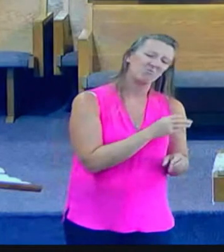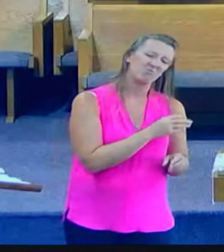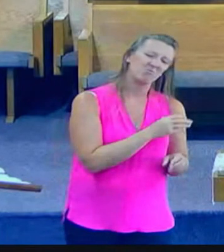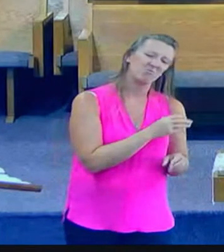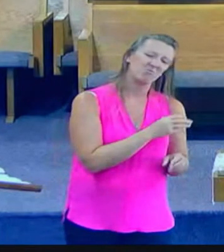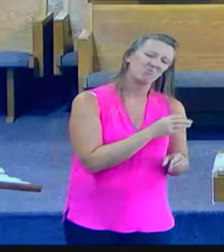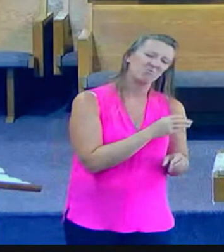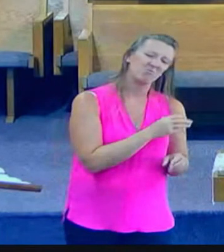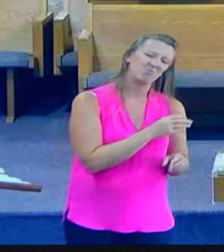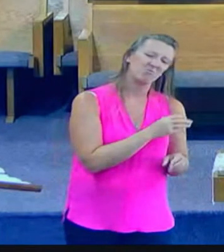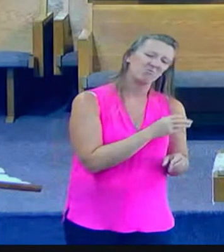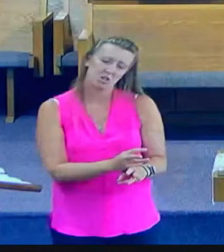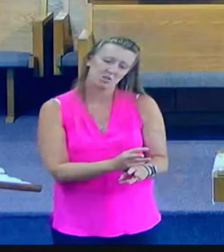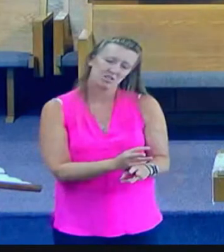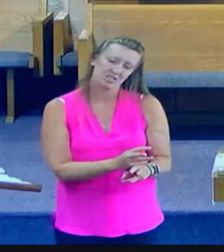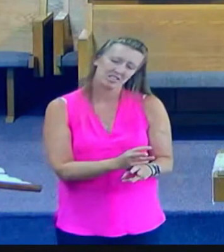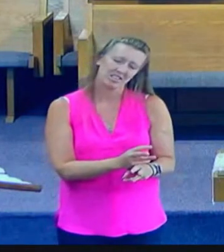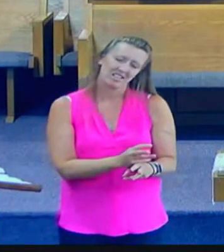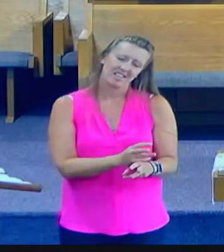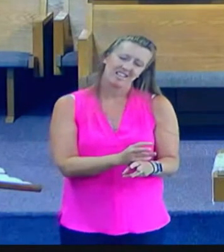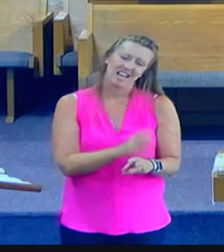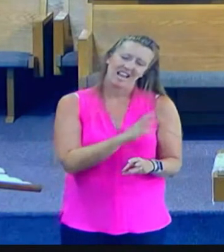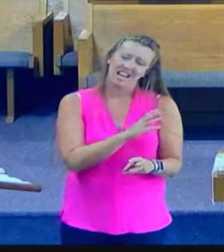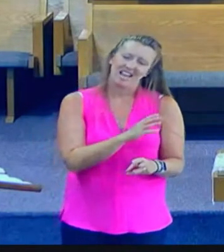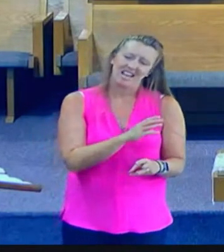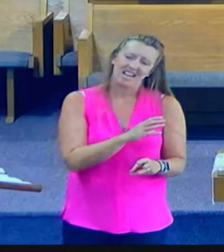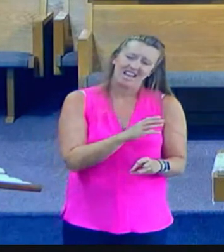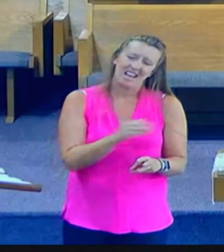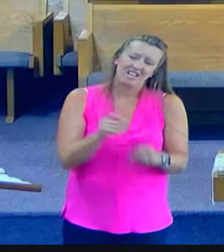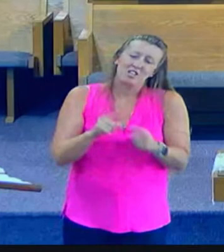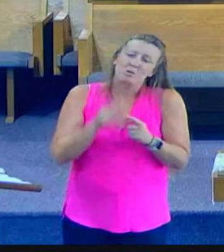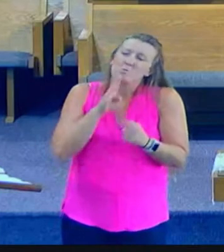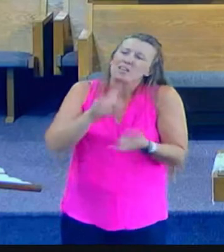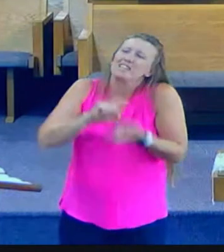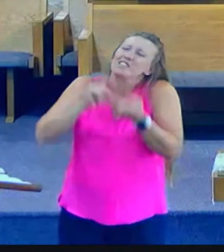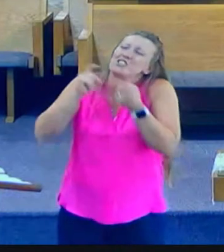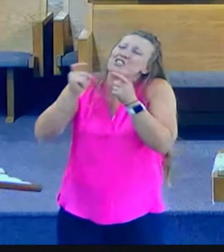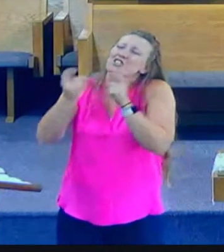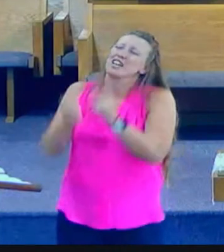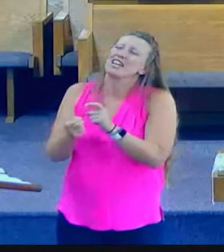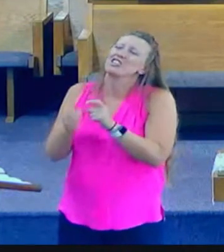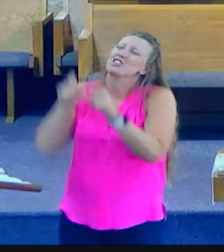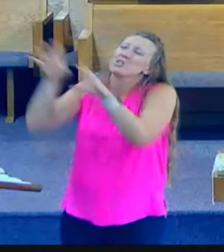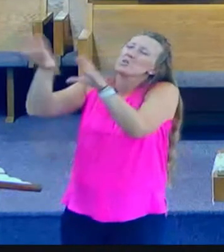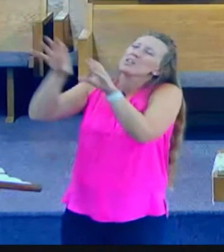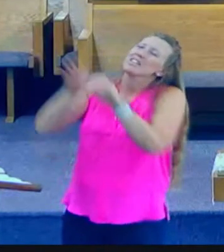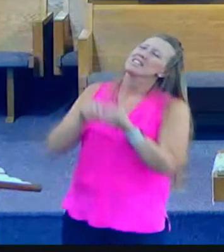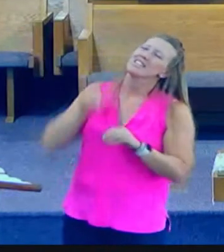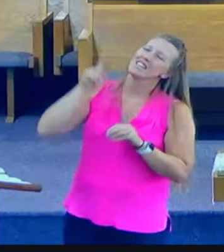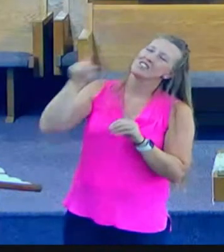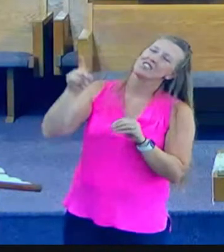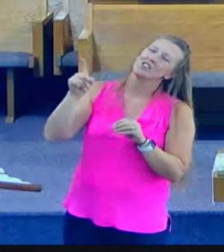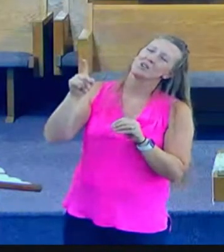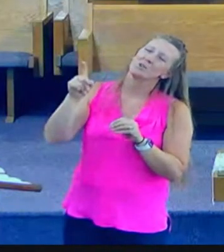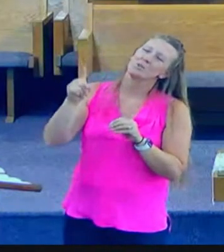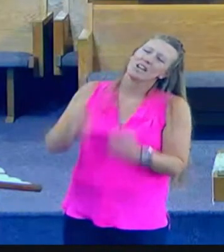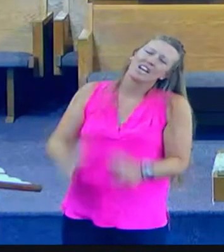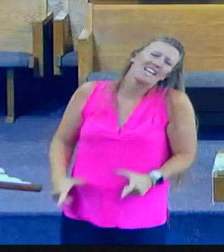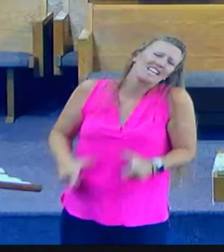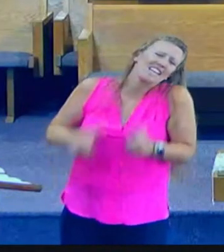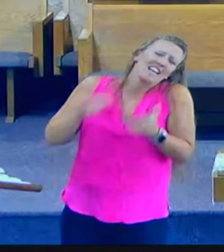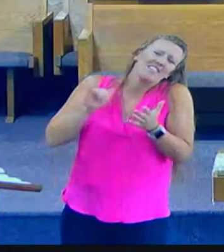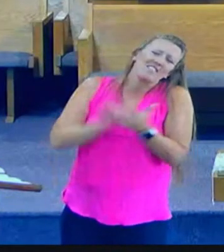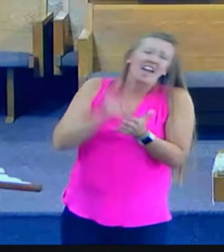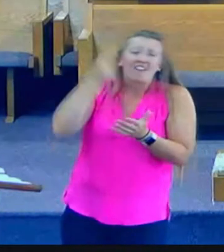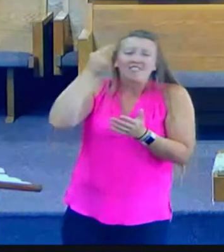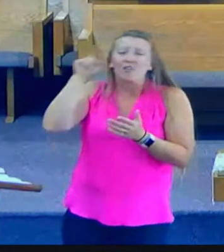in your word which helps us become partakers of your divine nature to live that out